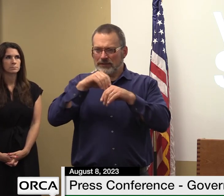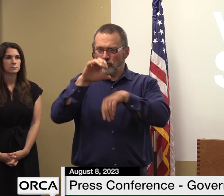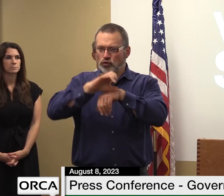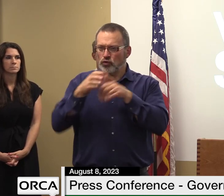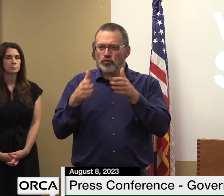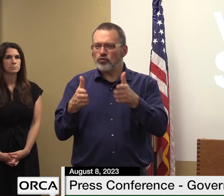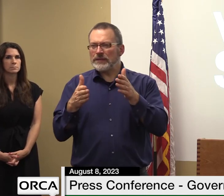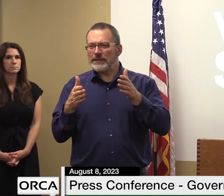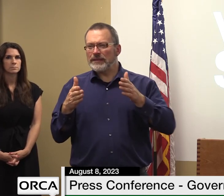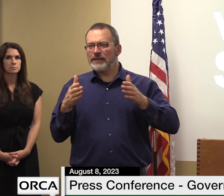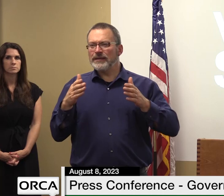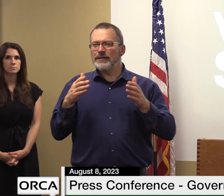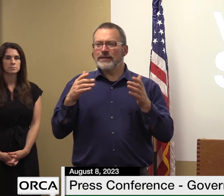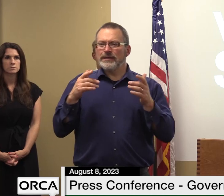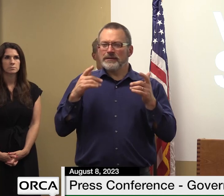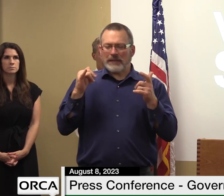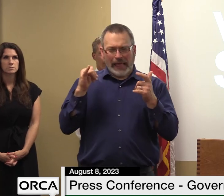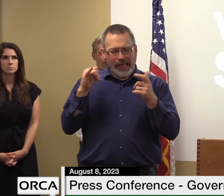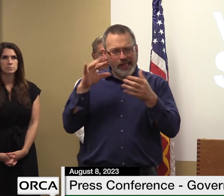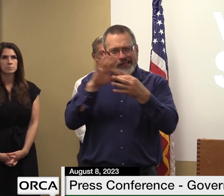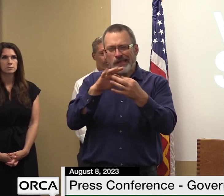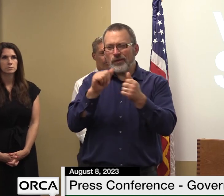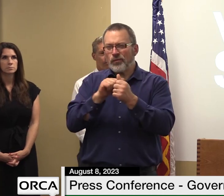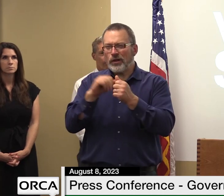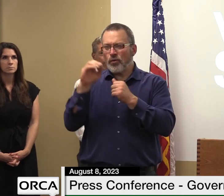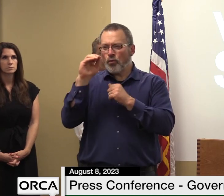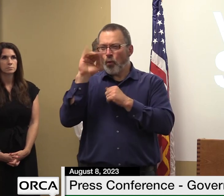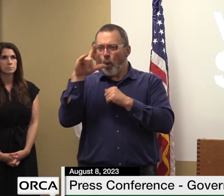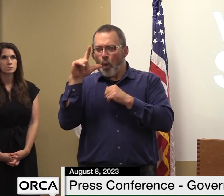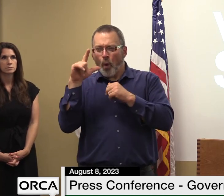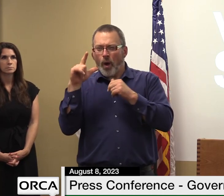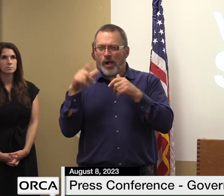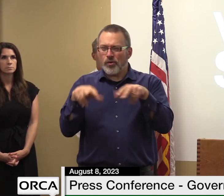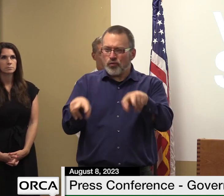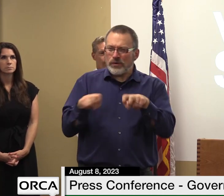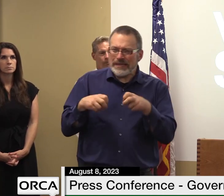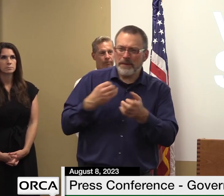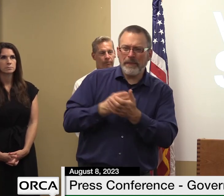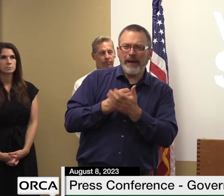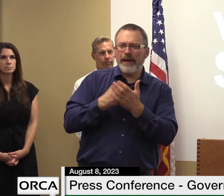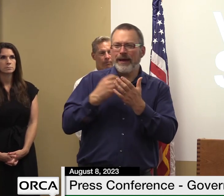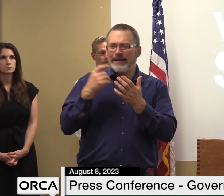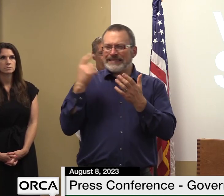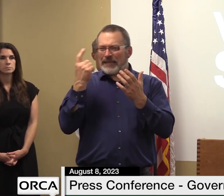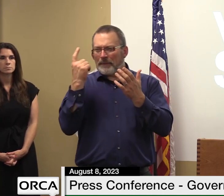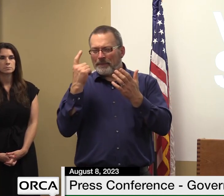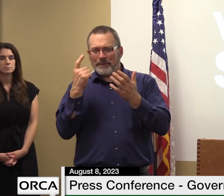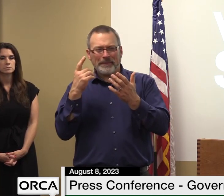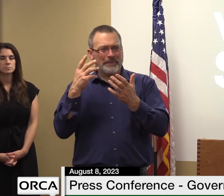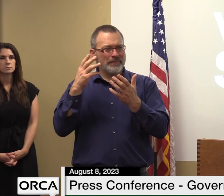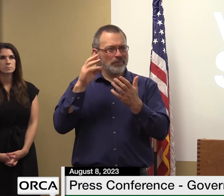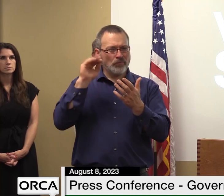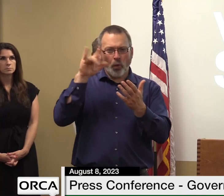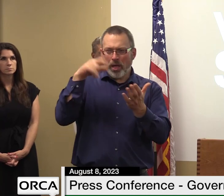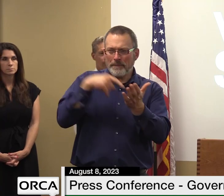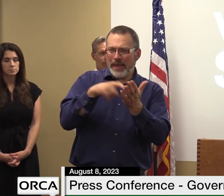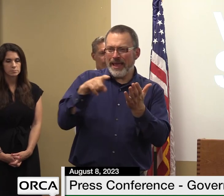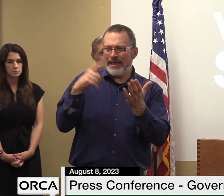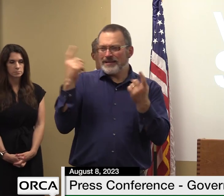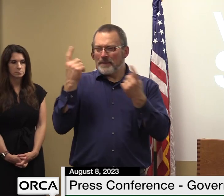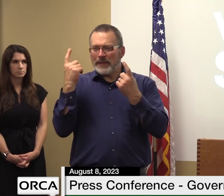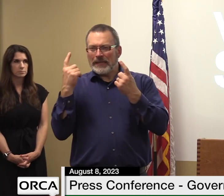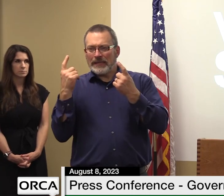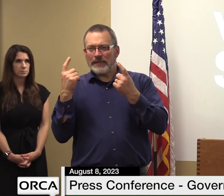and they launched a summer campaign called make big oil pay and their pitch was let's find a way